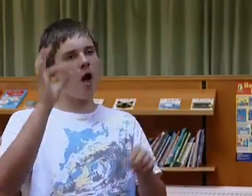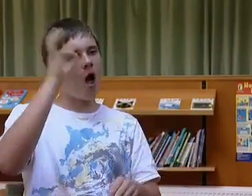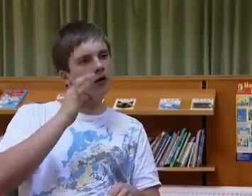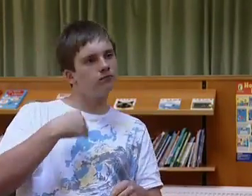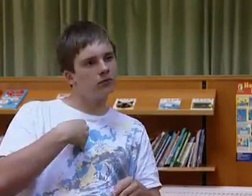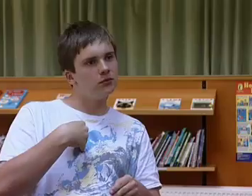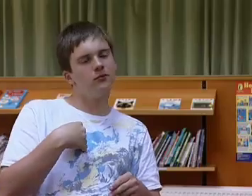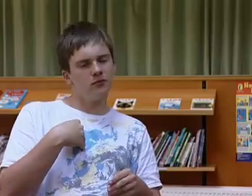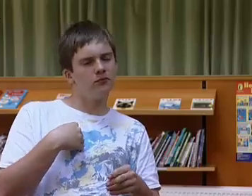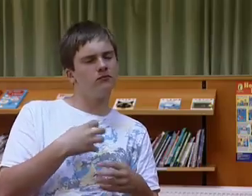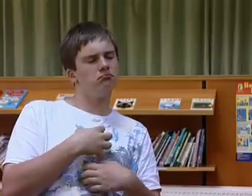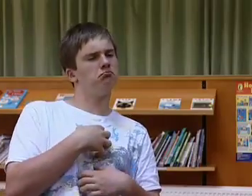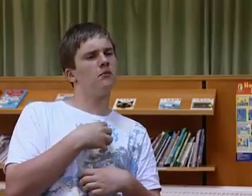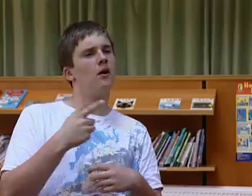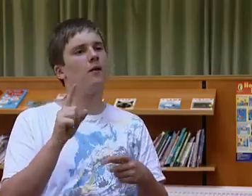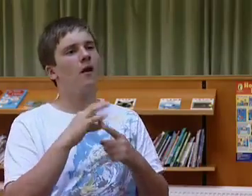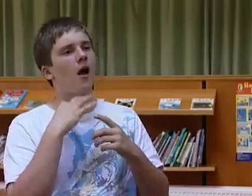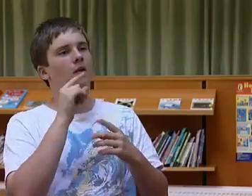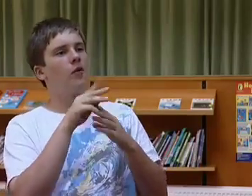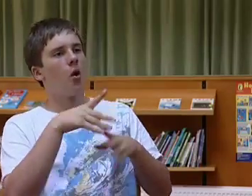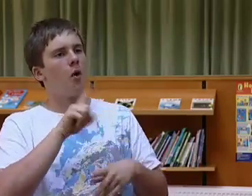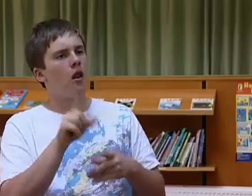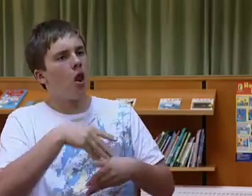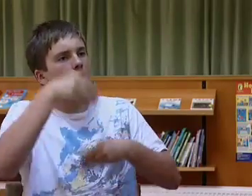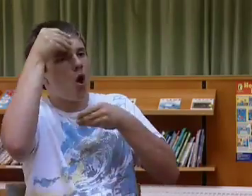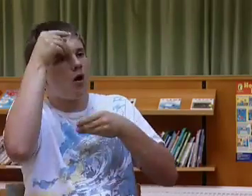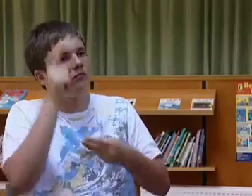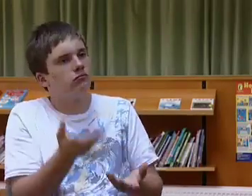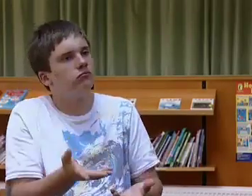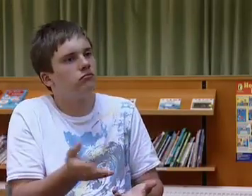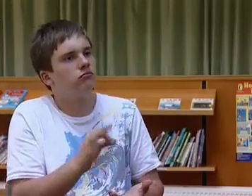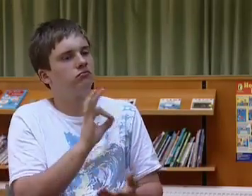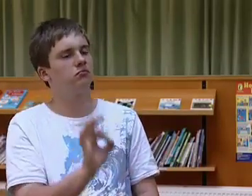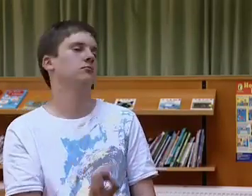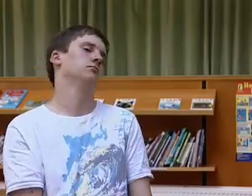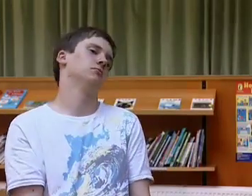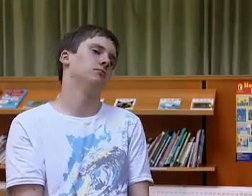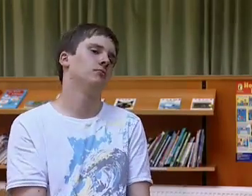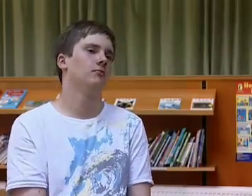The school asked me, it was interesting, they asked me about my learning. What was that?